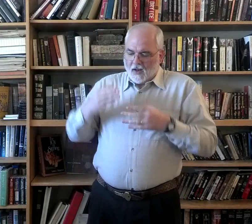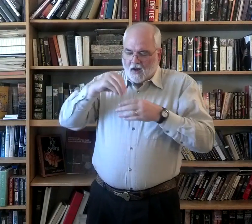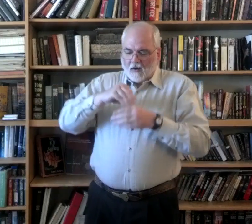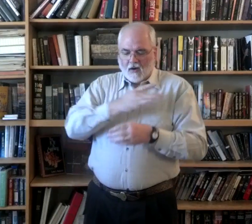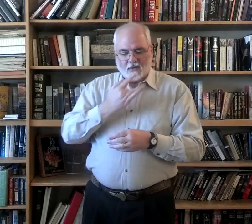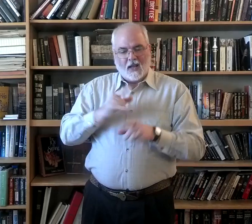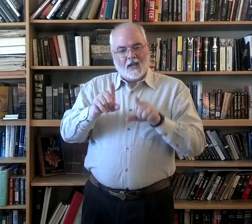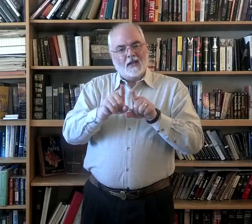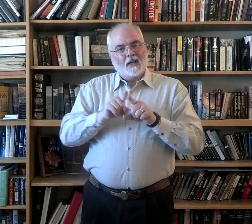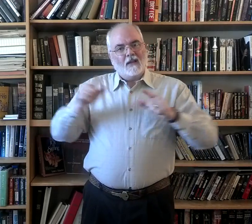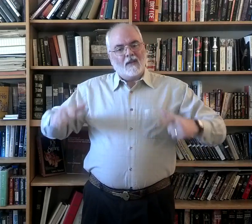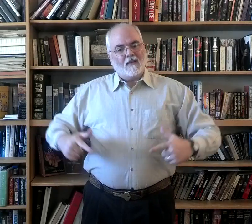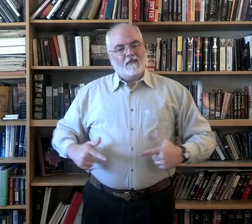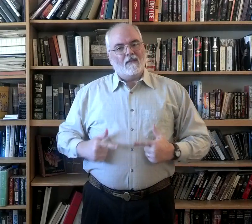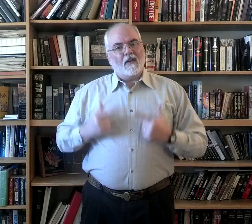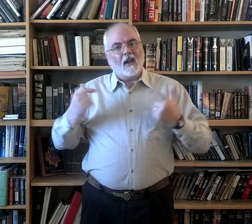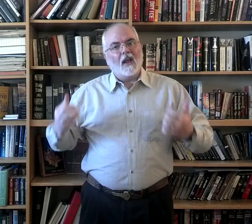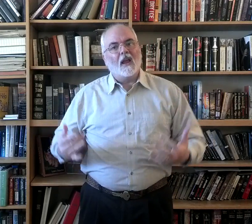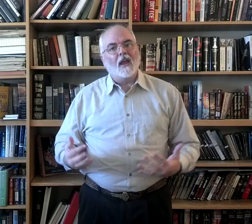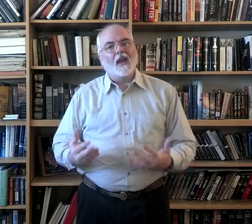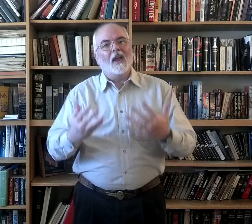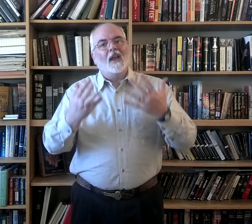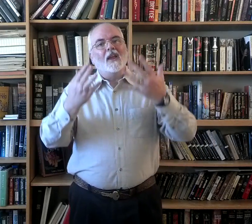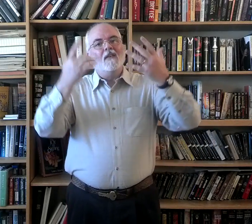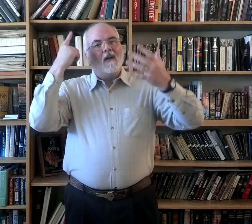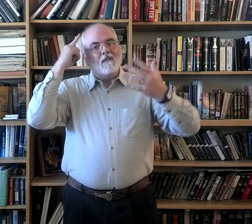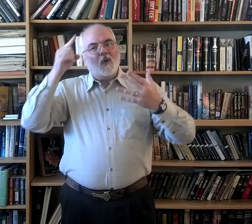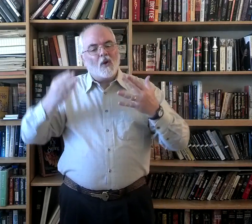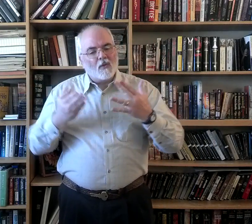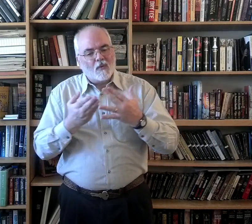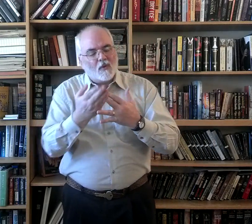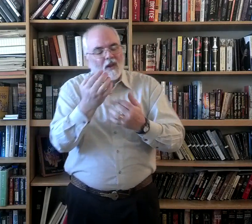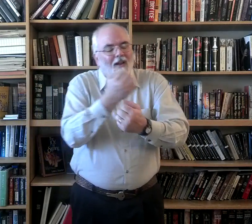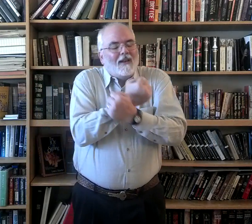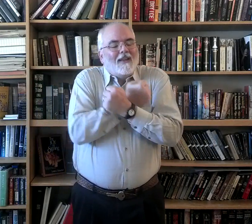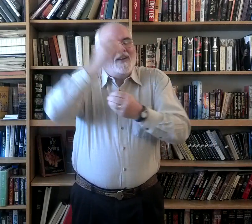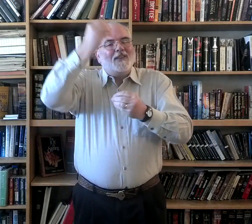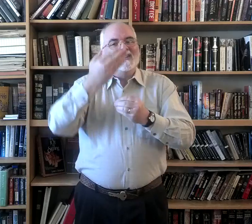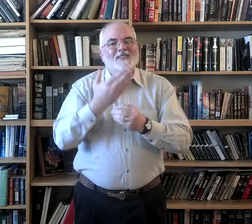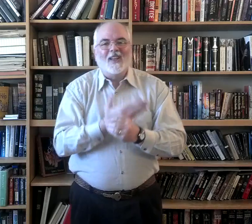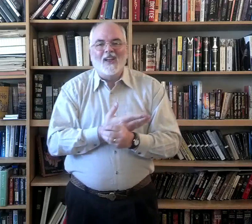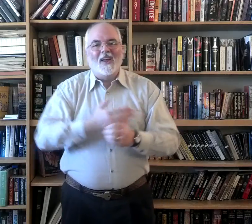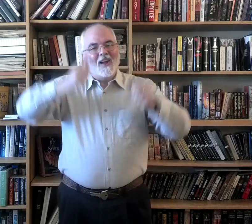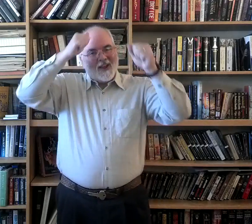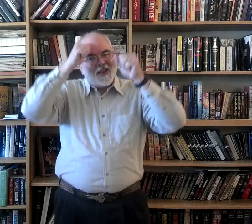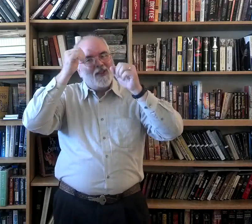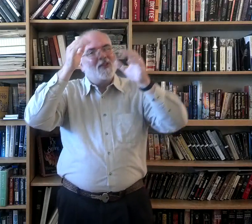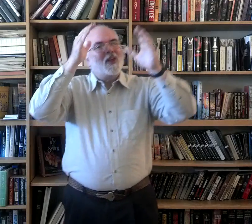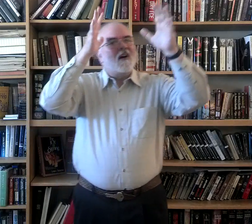Our hearts like living flame, for through the loving Son, the